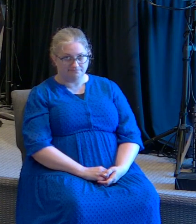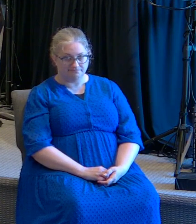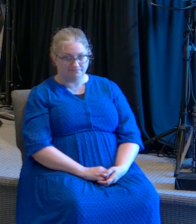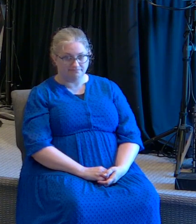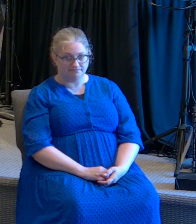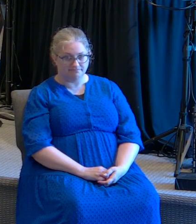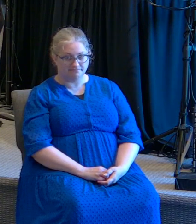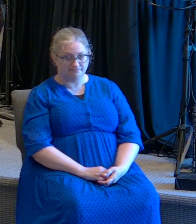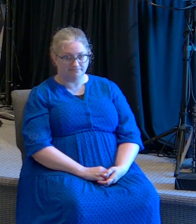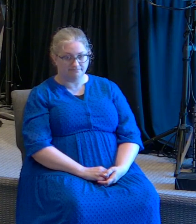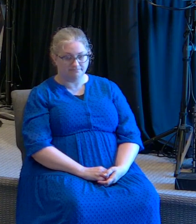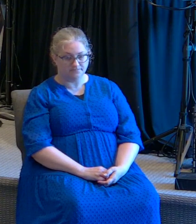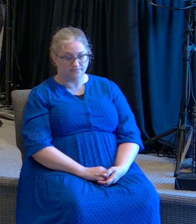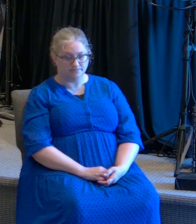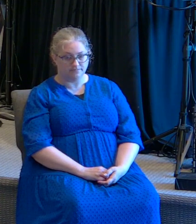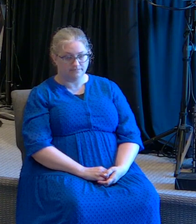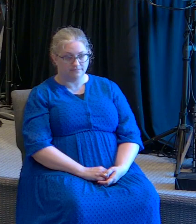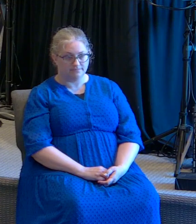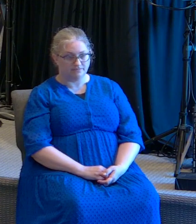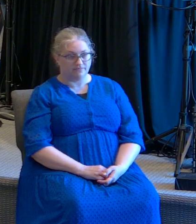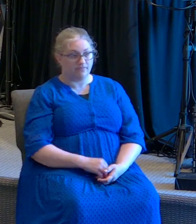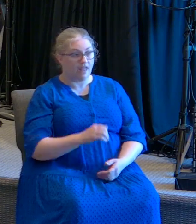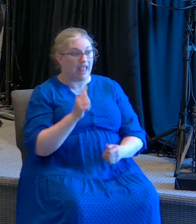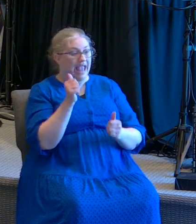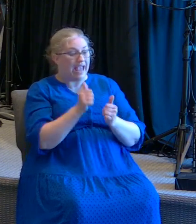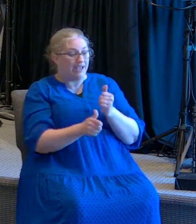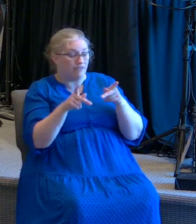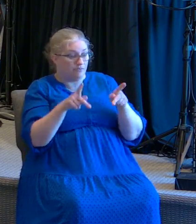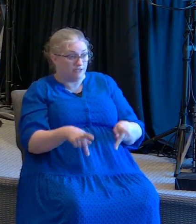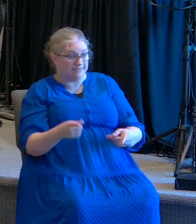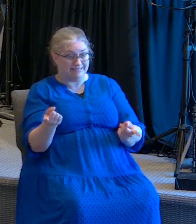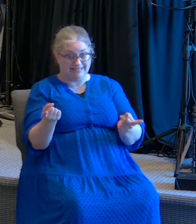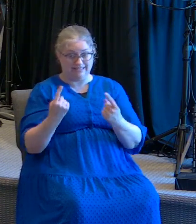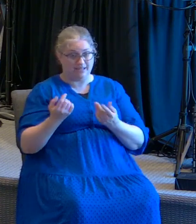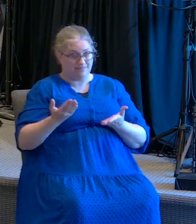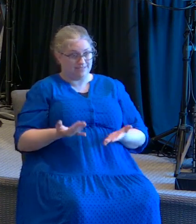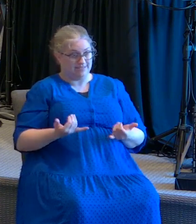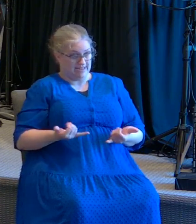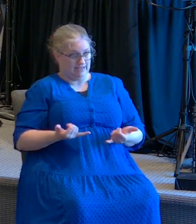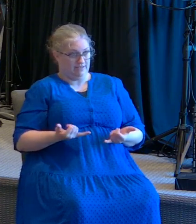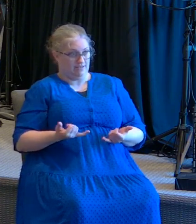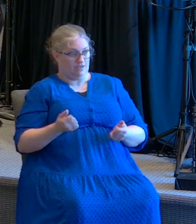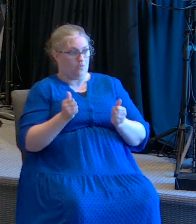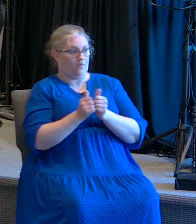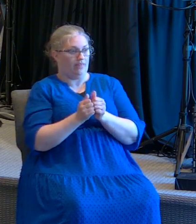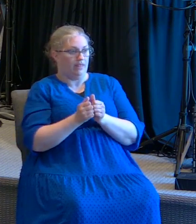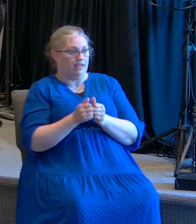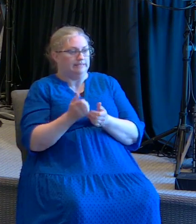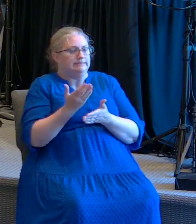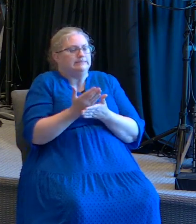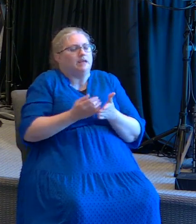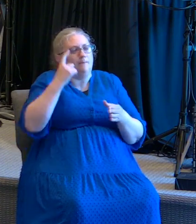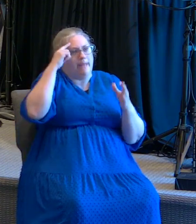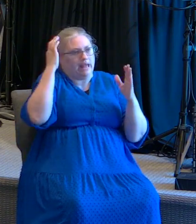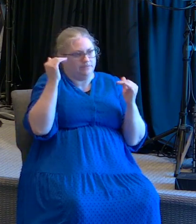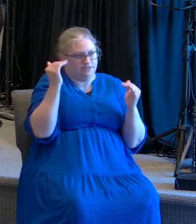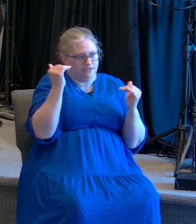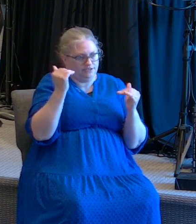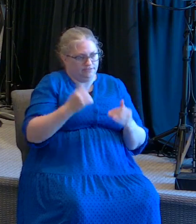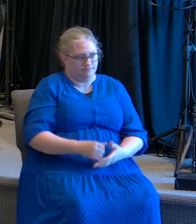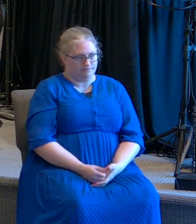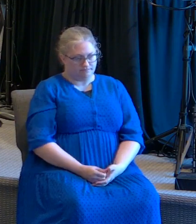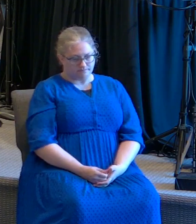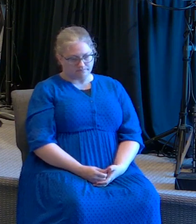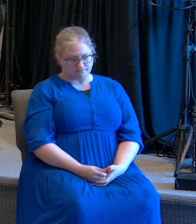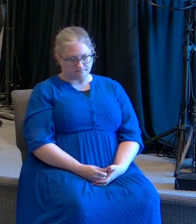necesario para usted. Everyone came here with some kind of expectation. Todos hemos venido con una cierta expectativa esperando